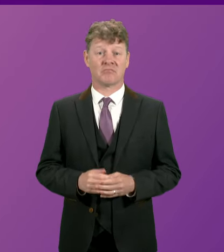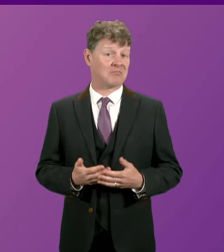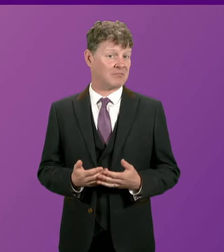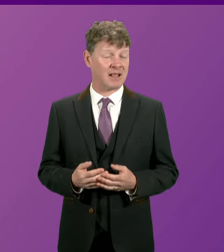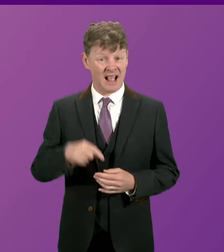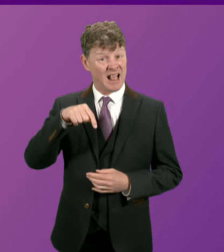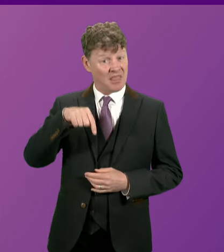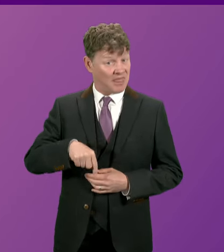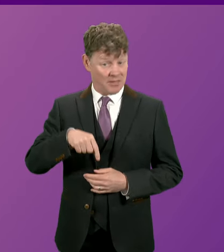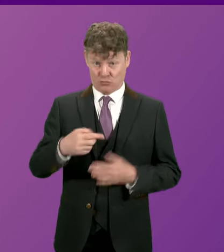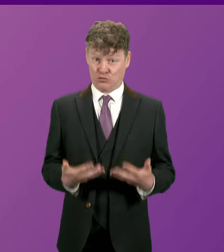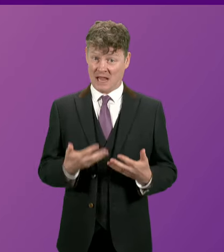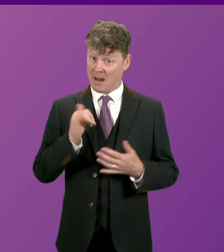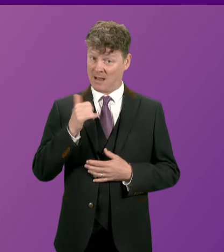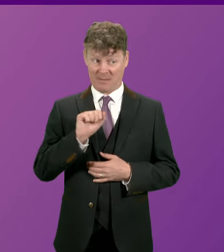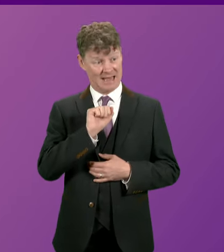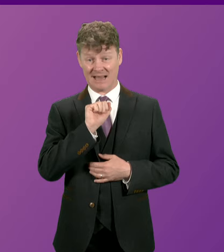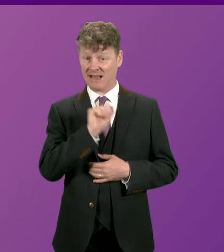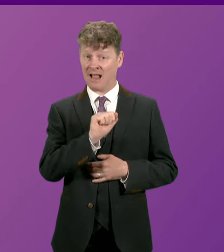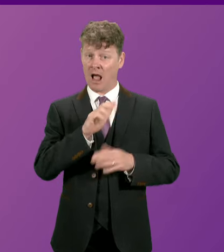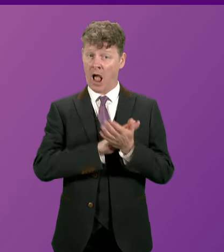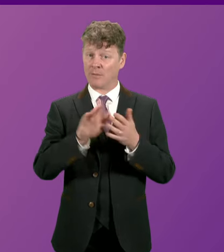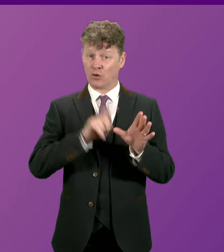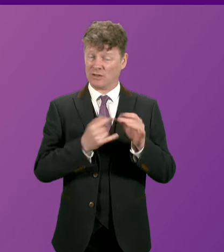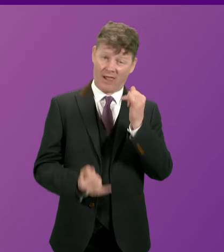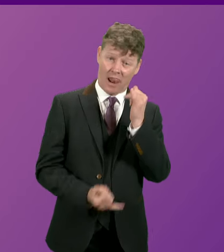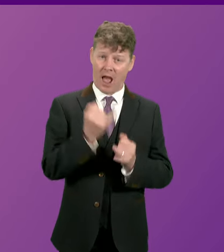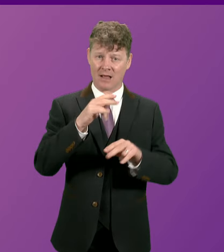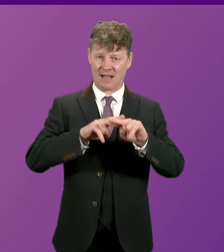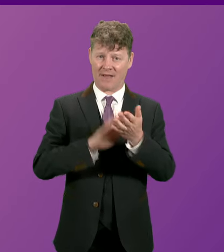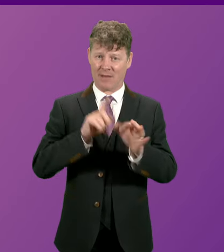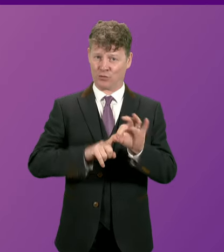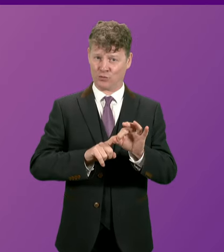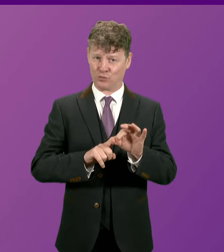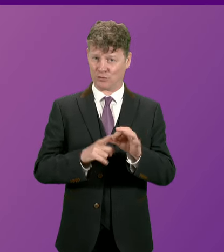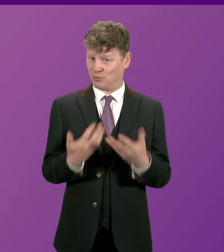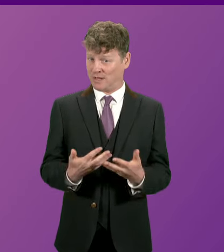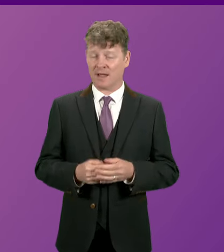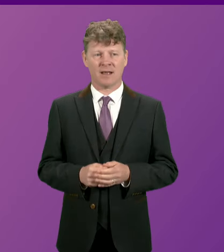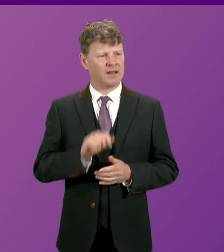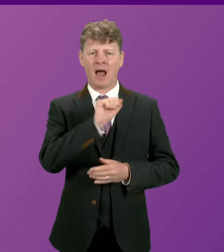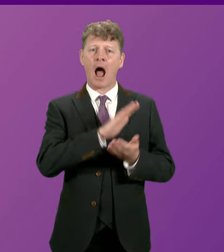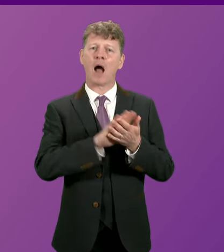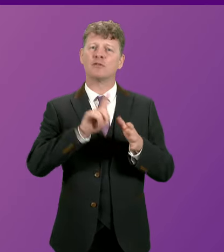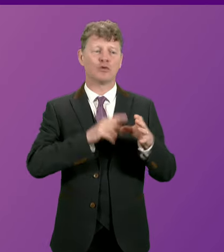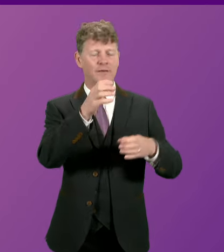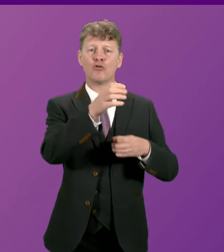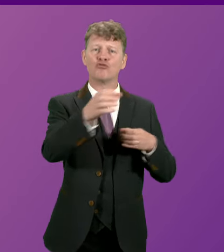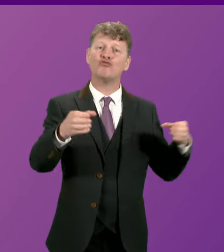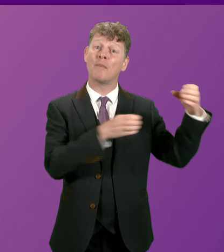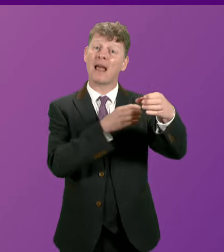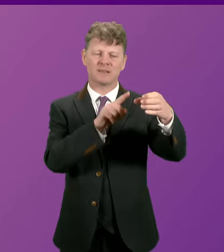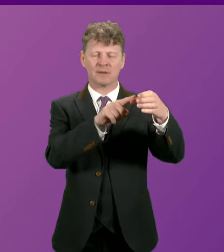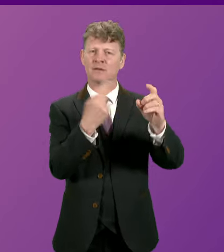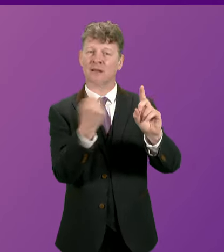be his final FMQs as First Minister. Hamza Yousaf's replacement must focus on what really